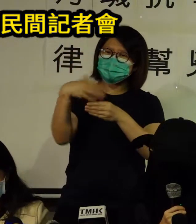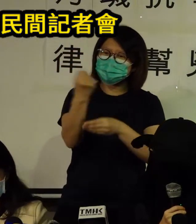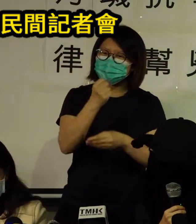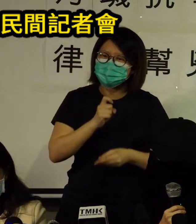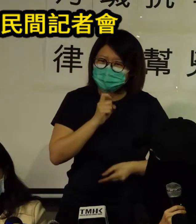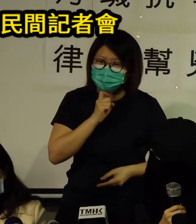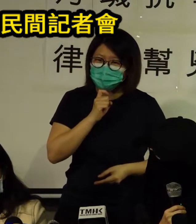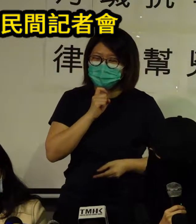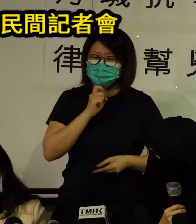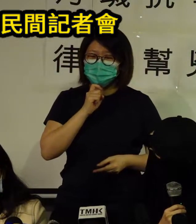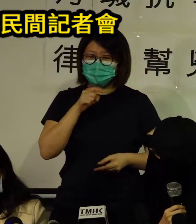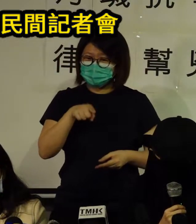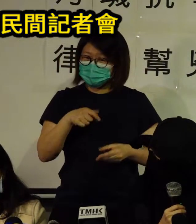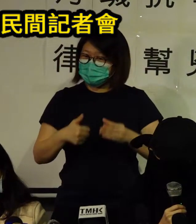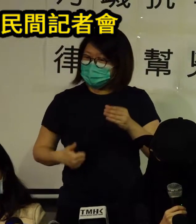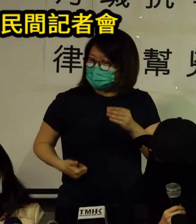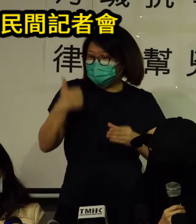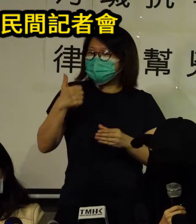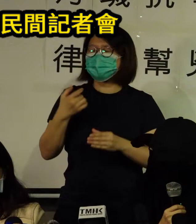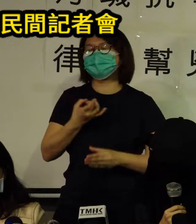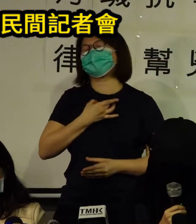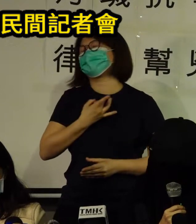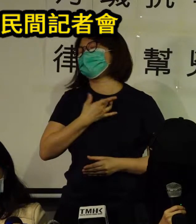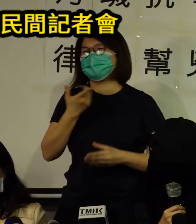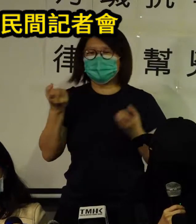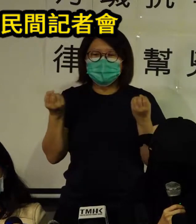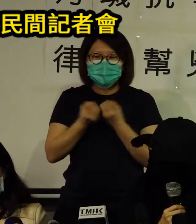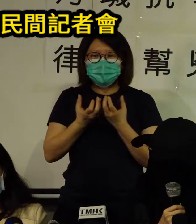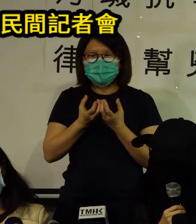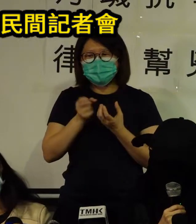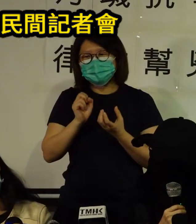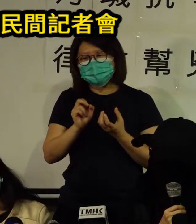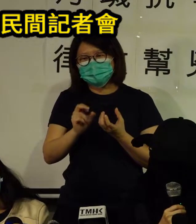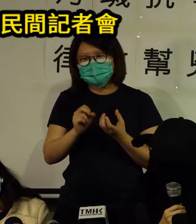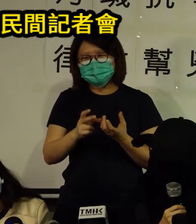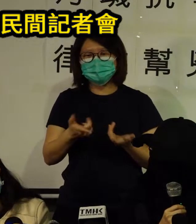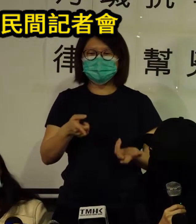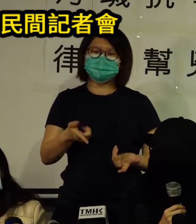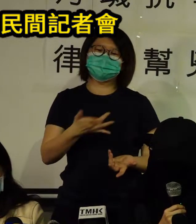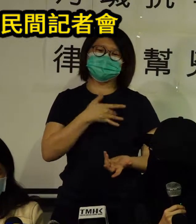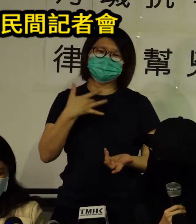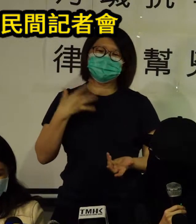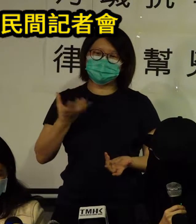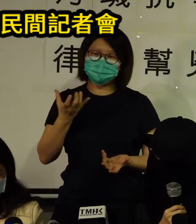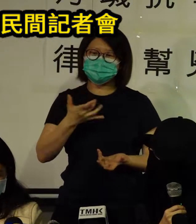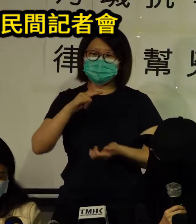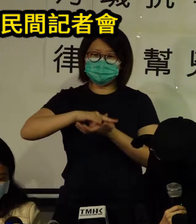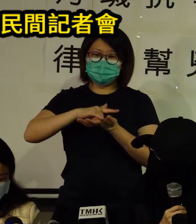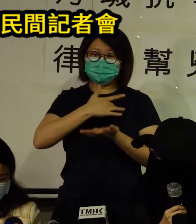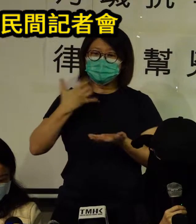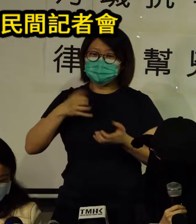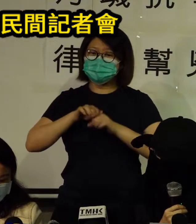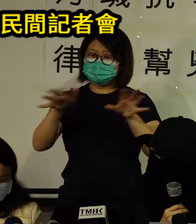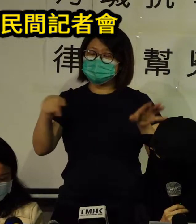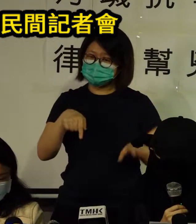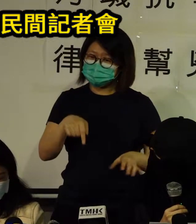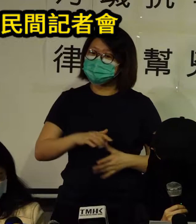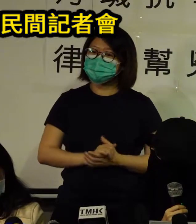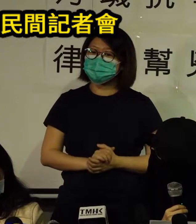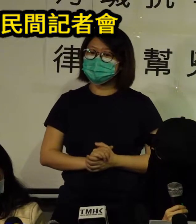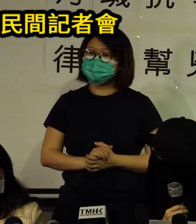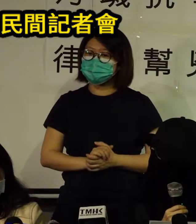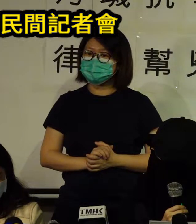subversion against the central people's government as well as ties with foreign political organizations will be